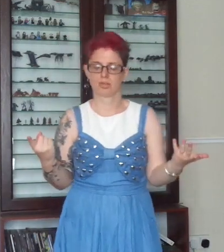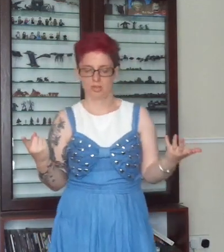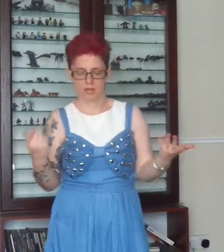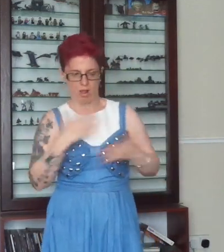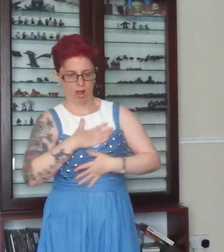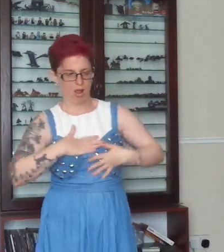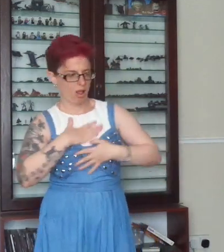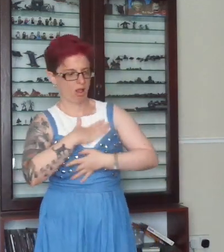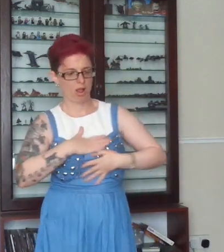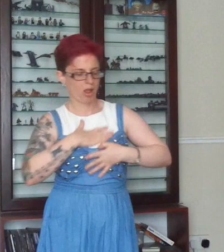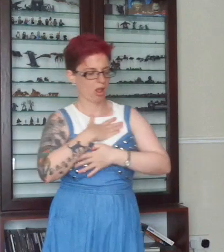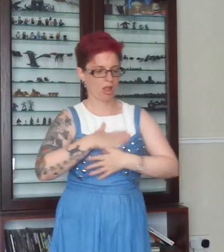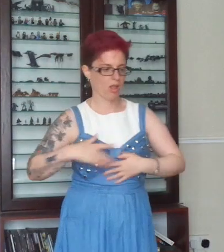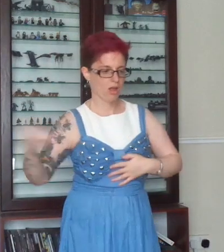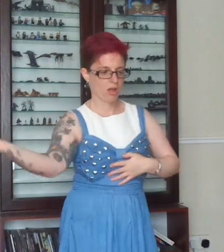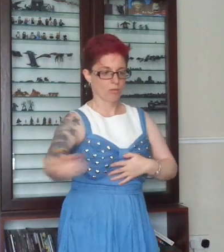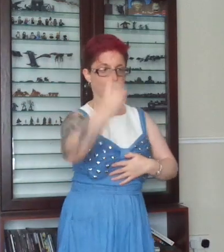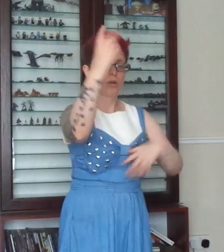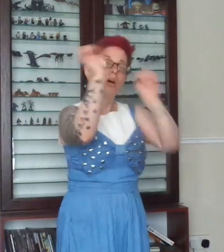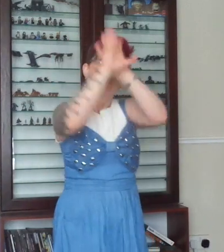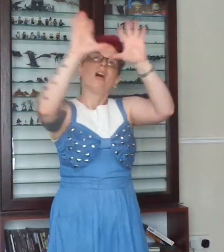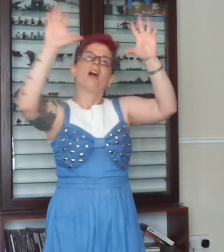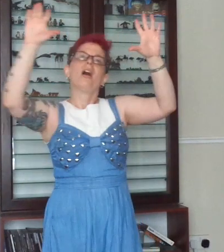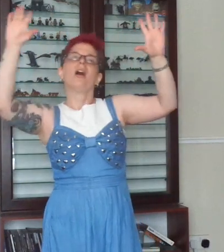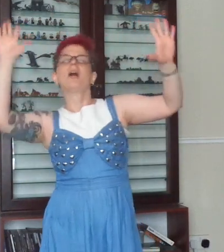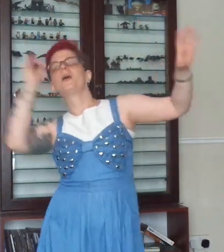eyes, you'd see you shine, you shine